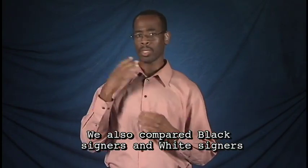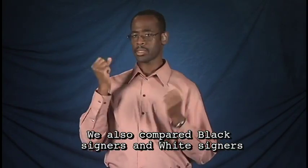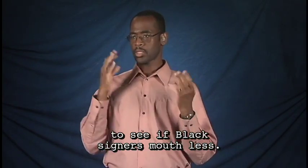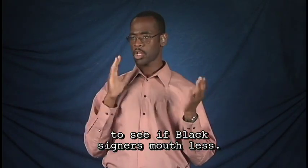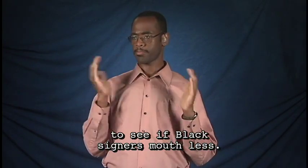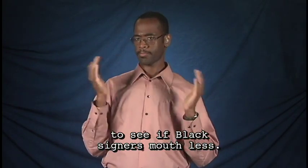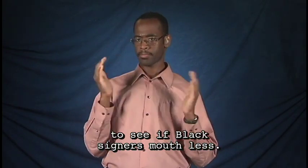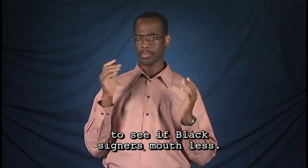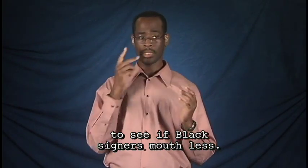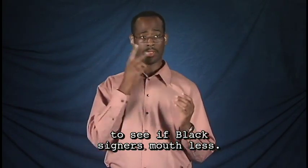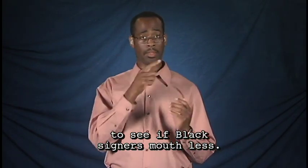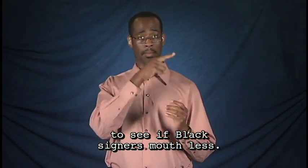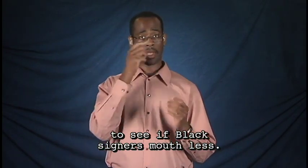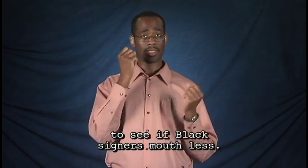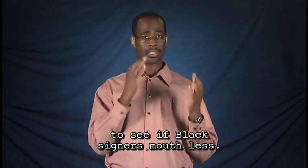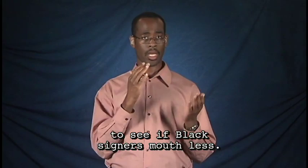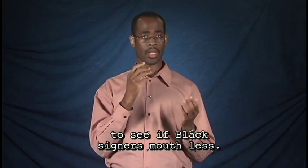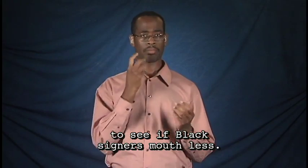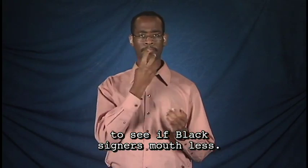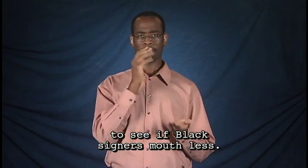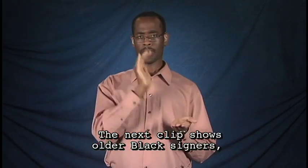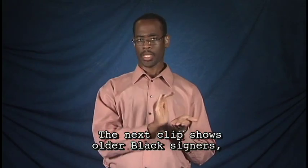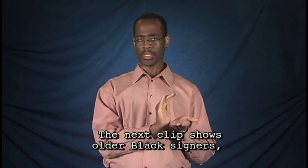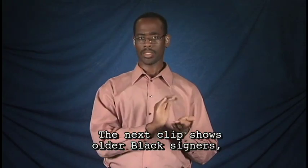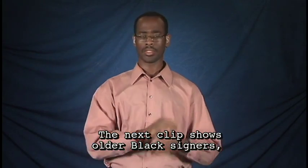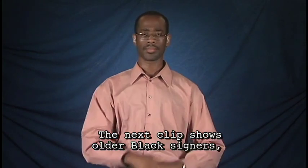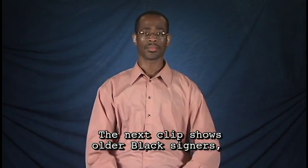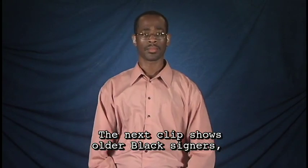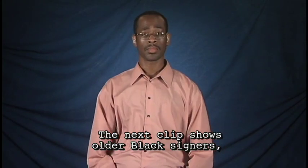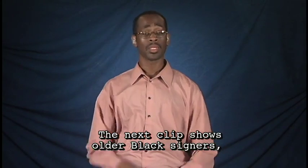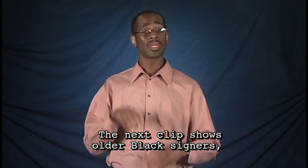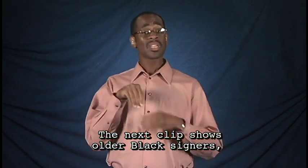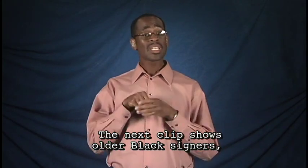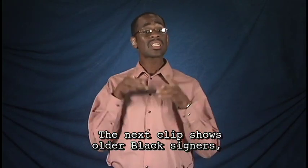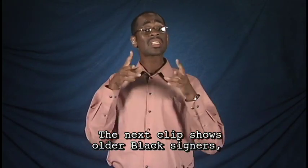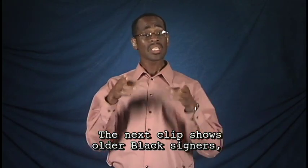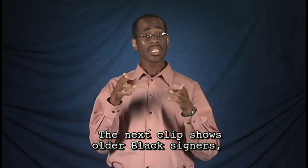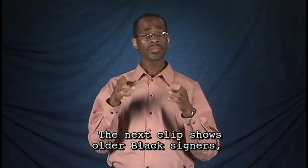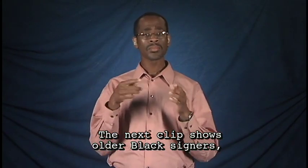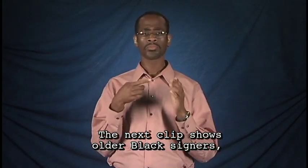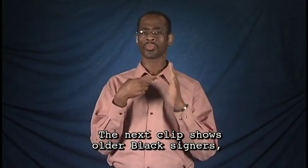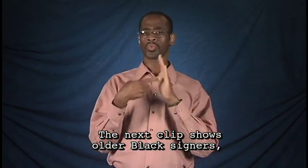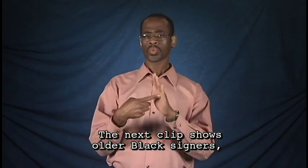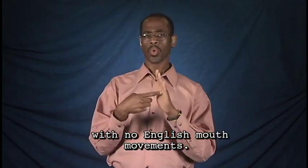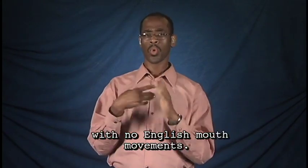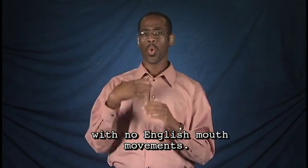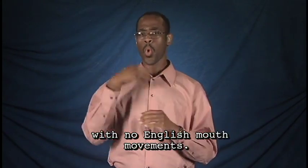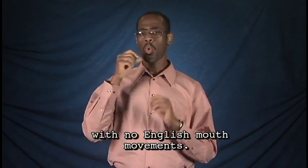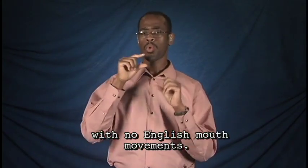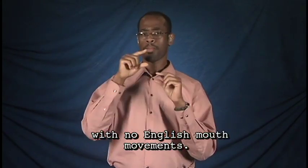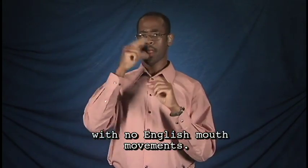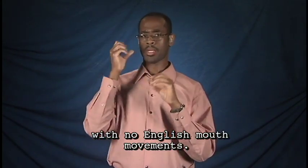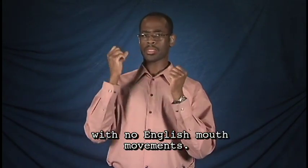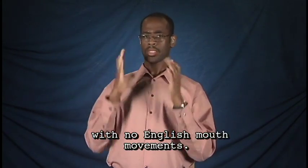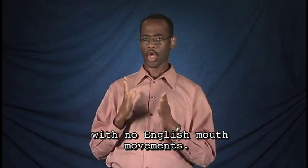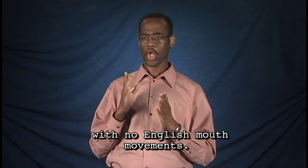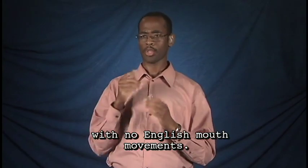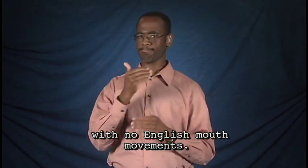white signers to see if black signers mouth less. The next clip shows older black signers with no English mouth movements.